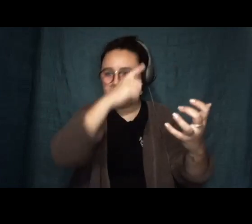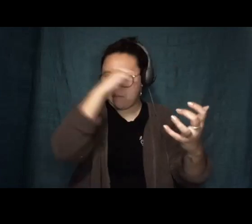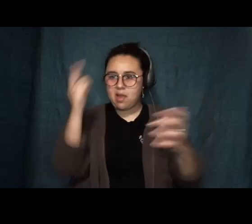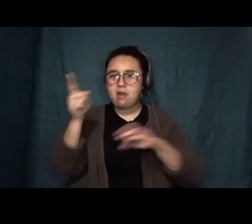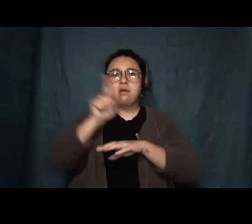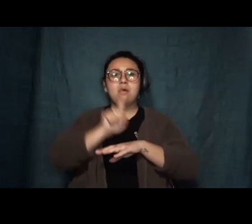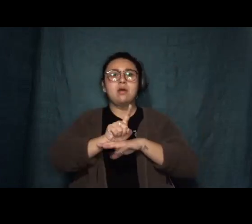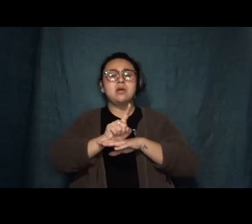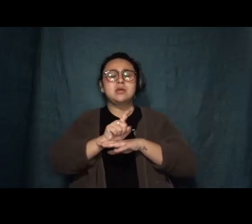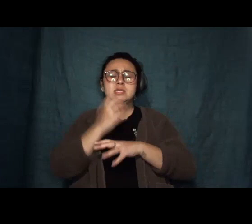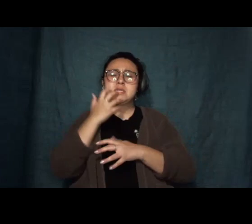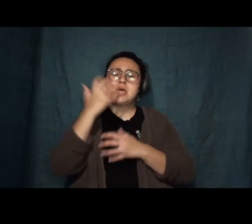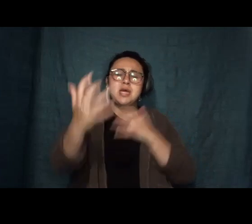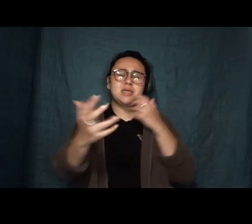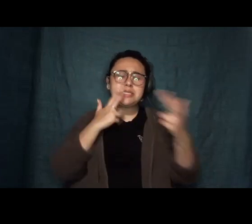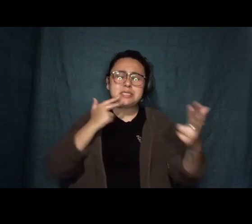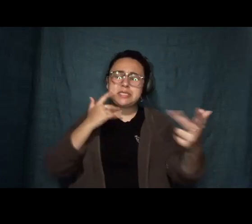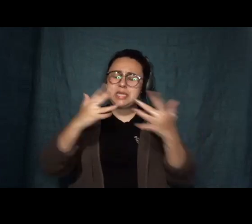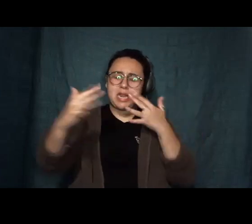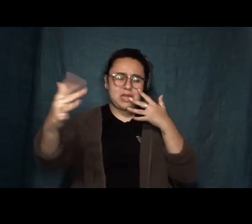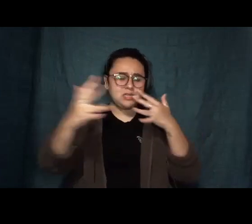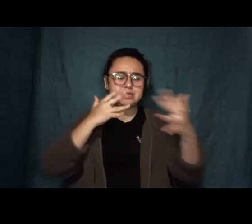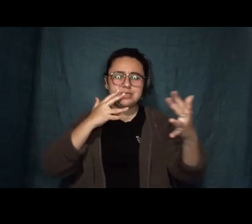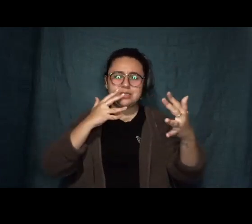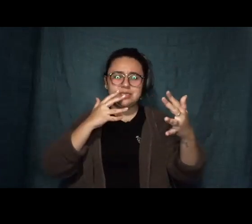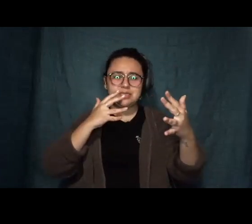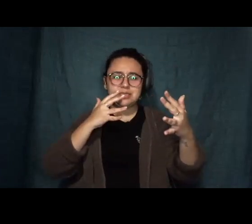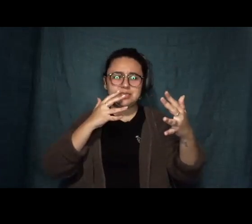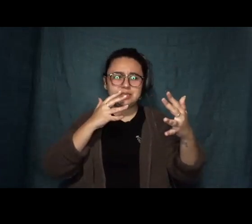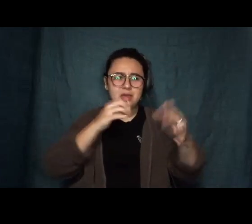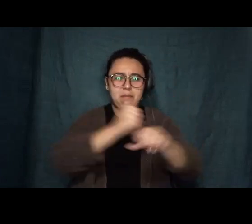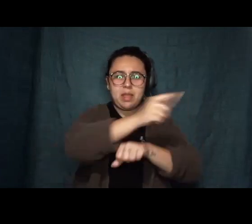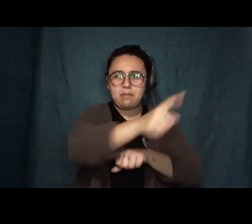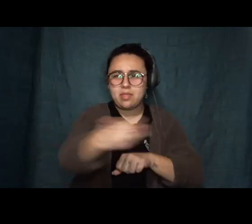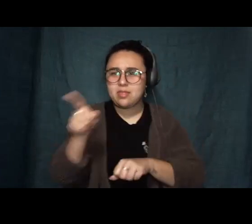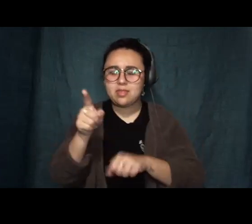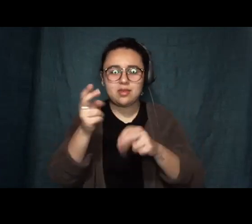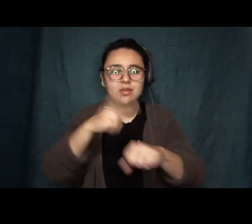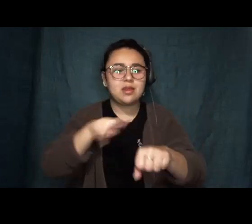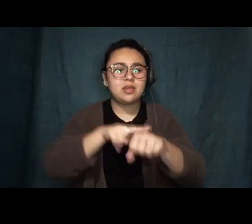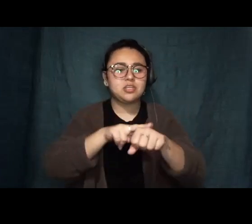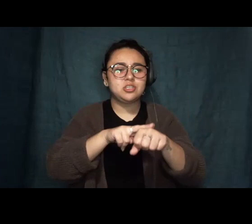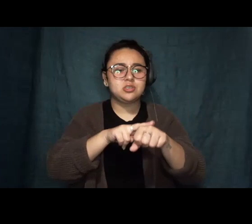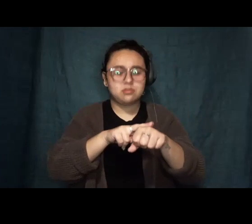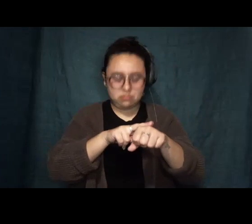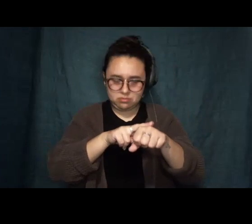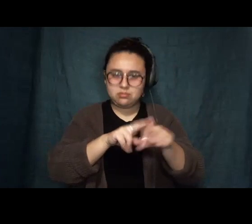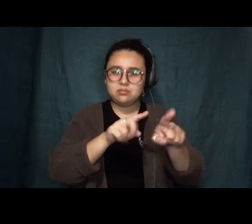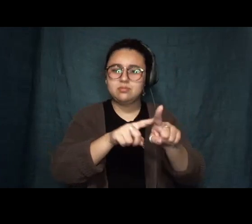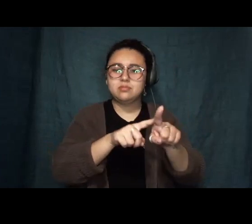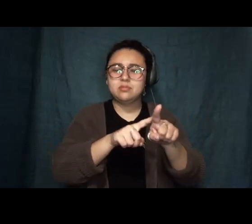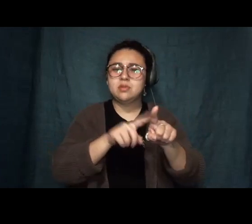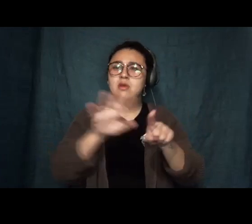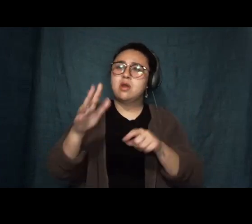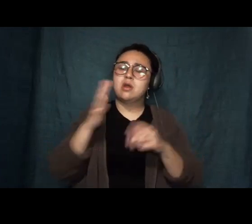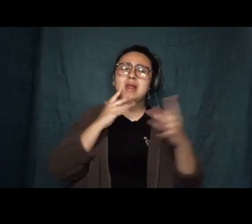soul while damning the nations, if it had one to damn it all. Southern states banned the show tune that showed too